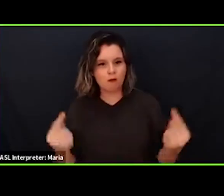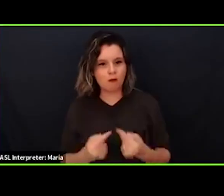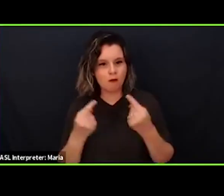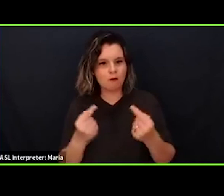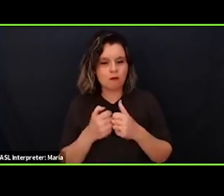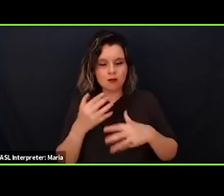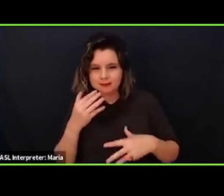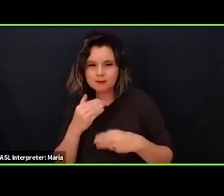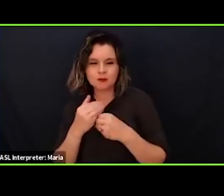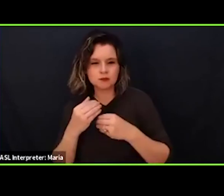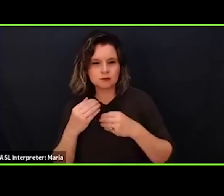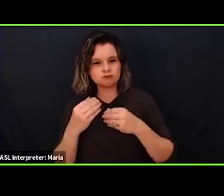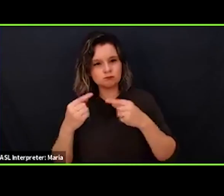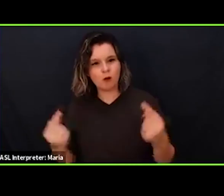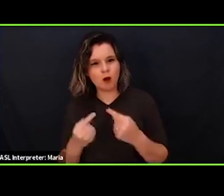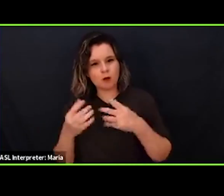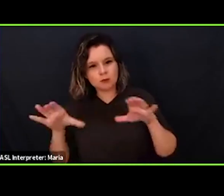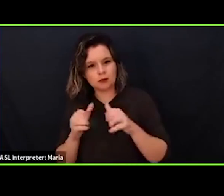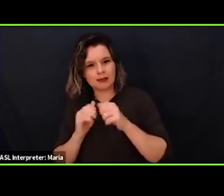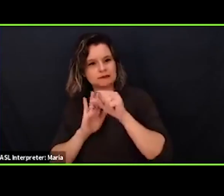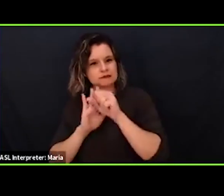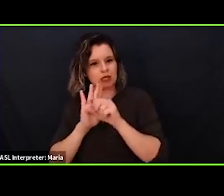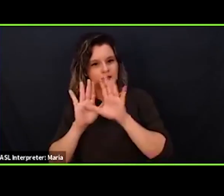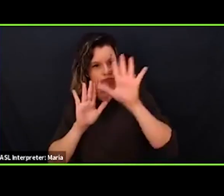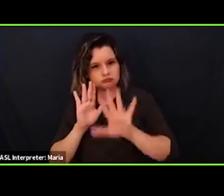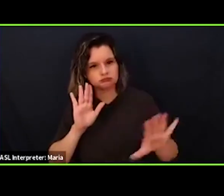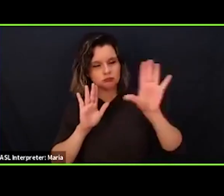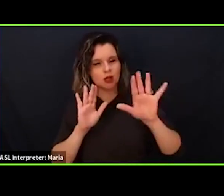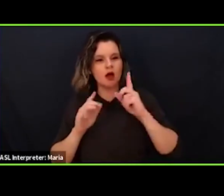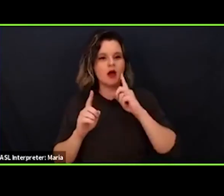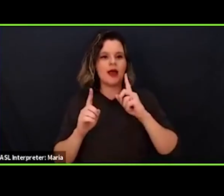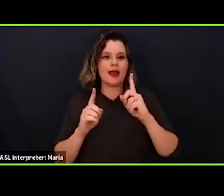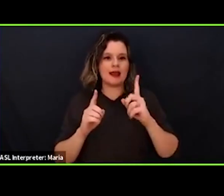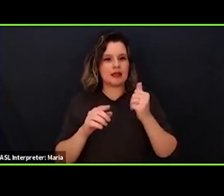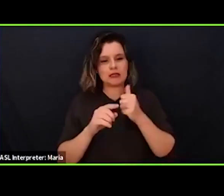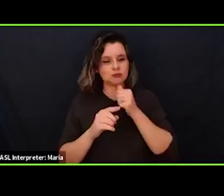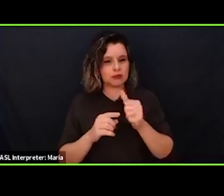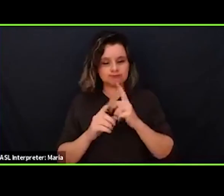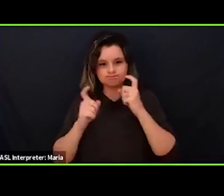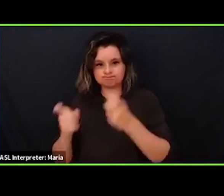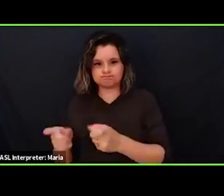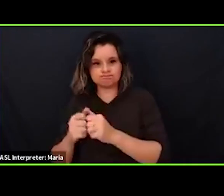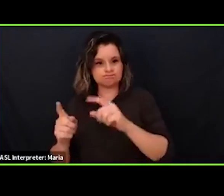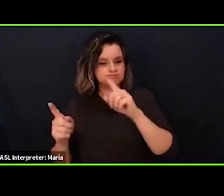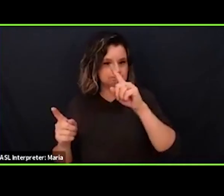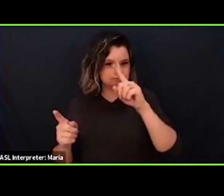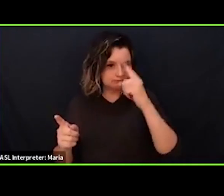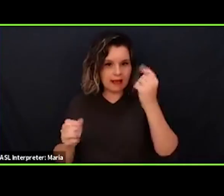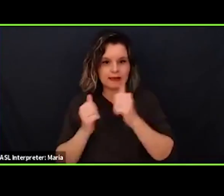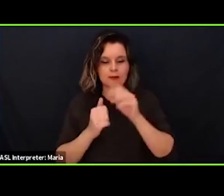additional harm that is done by the state and harm that lands disproportionately on black and brown bodies.